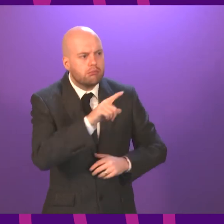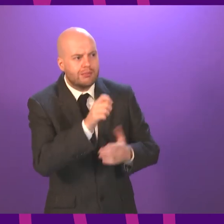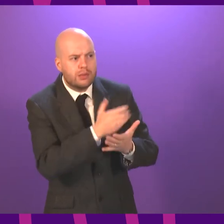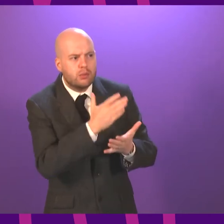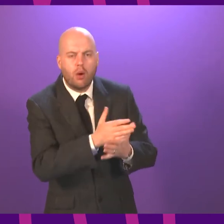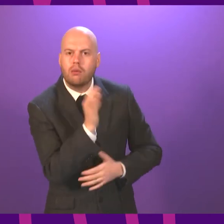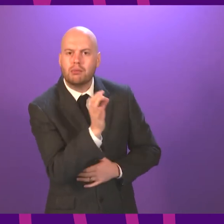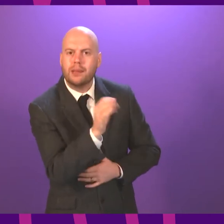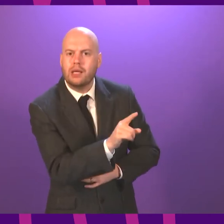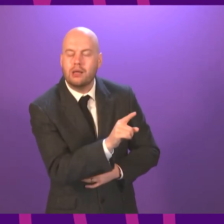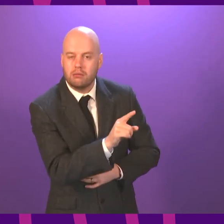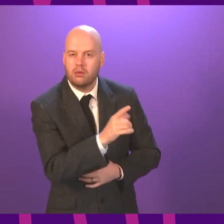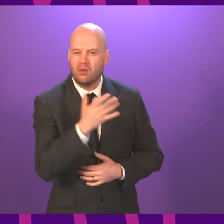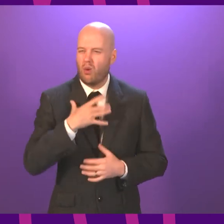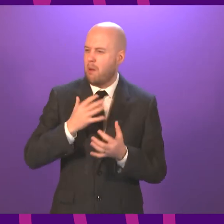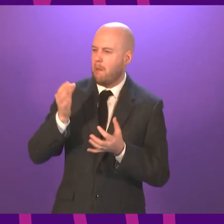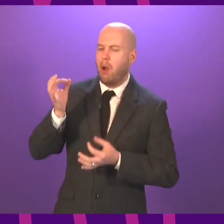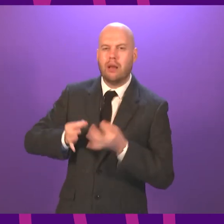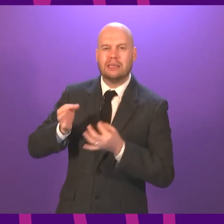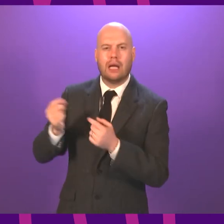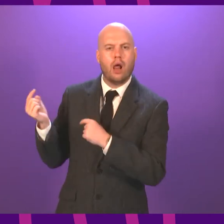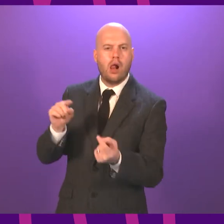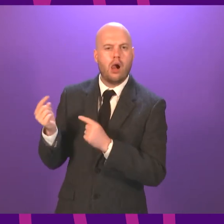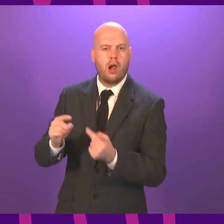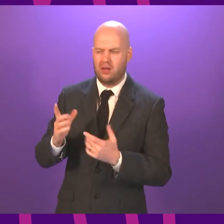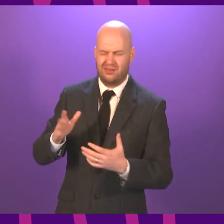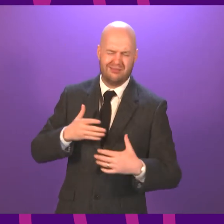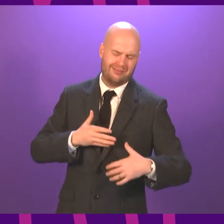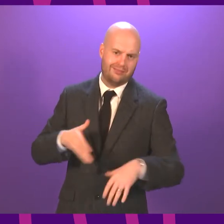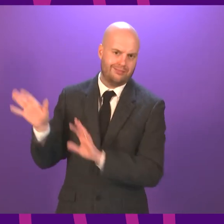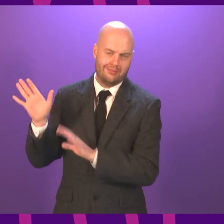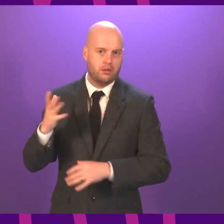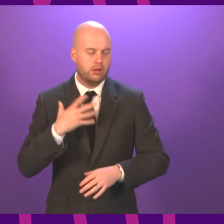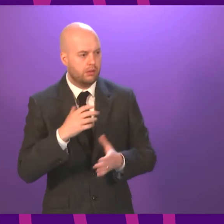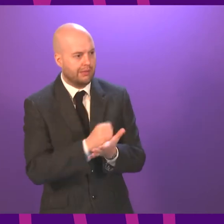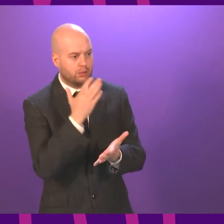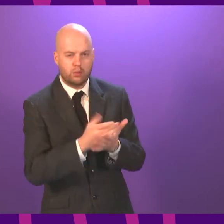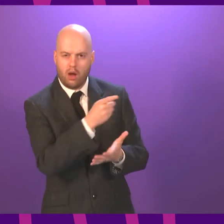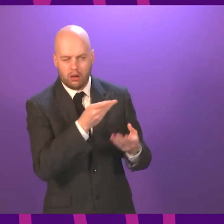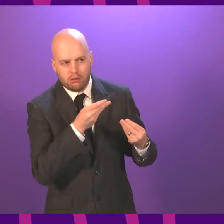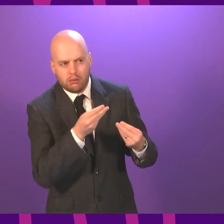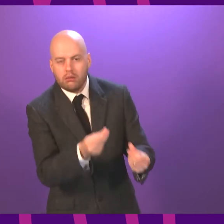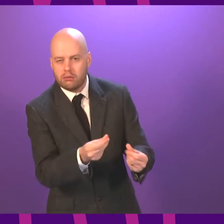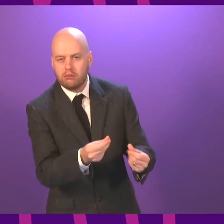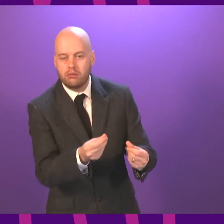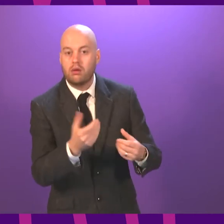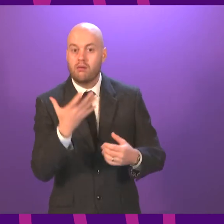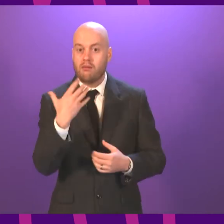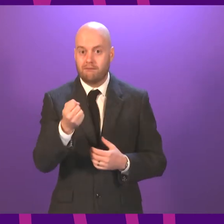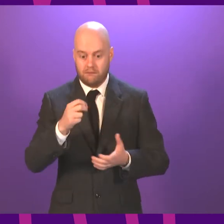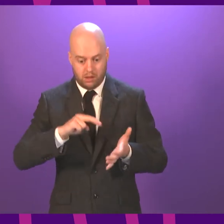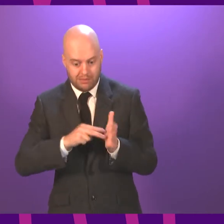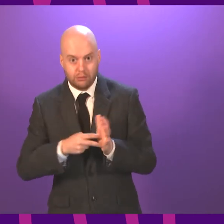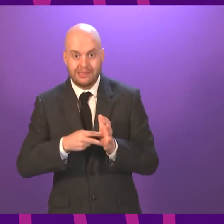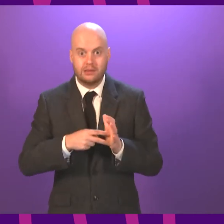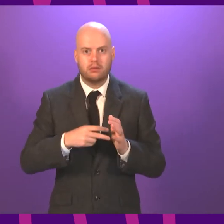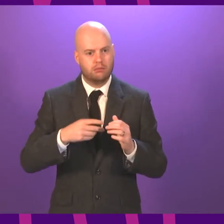many of the arrangements we are putting in place are very similar to those being put in place in England and